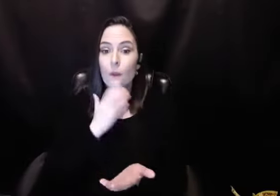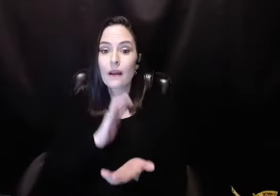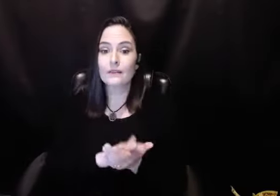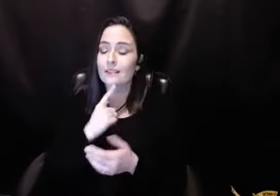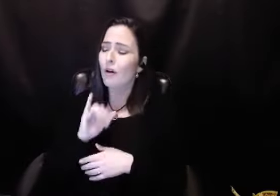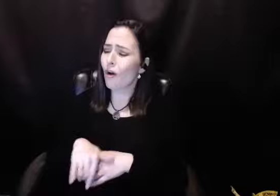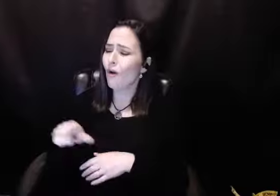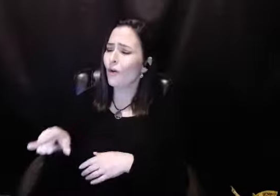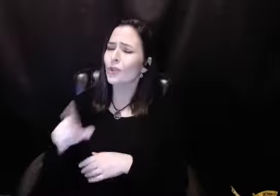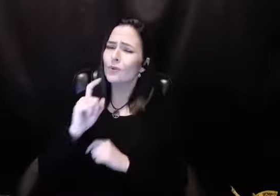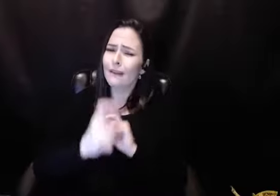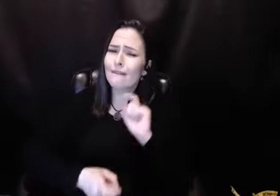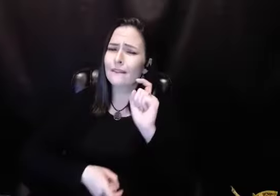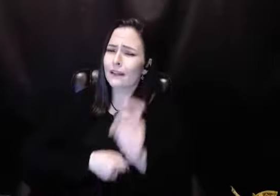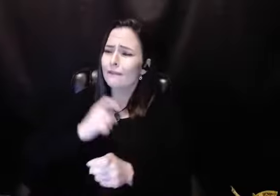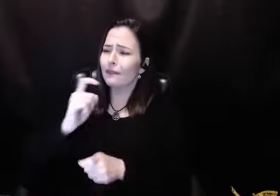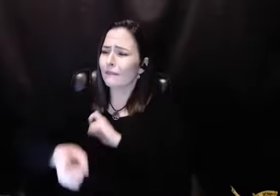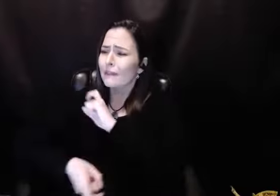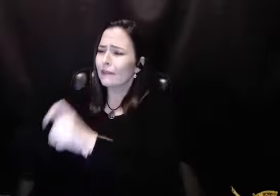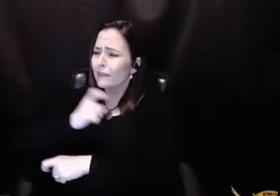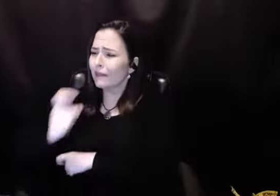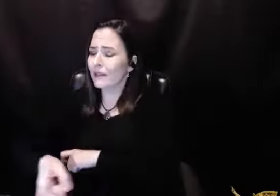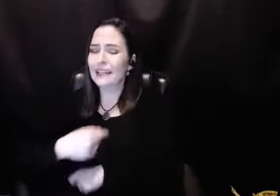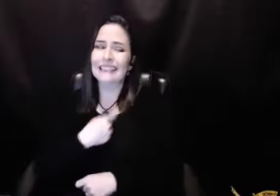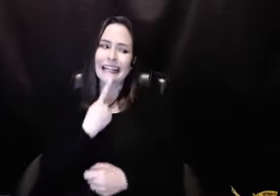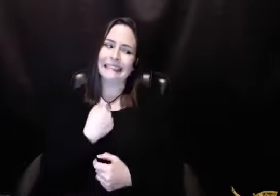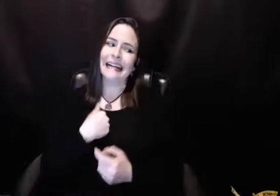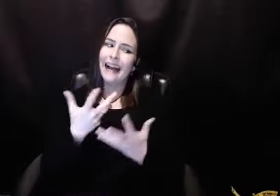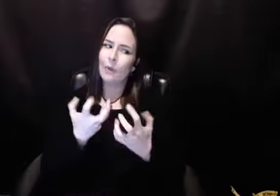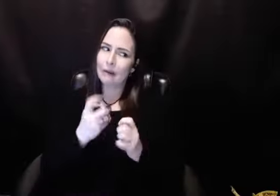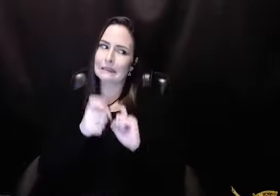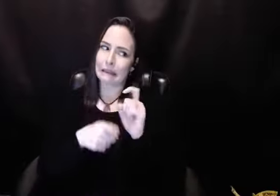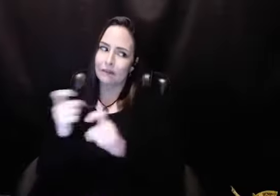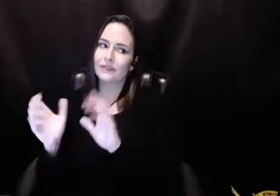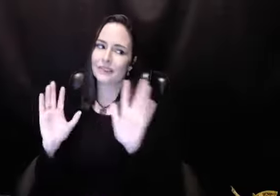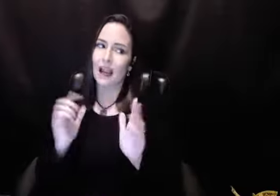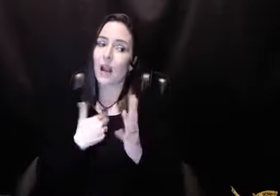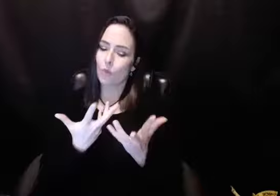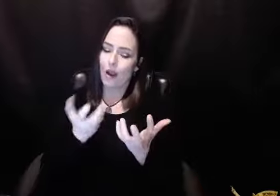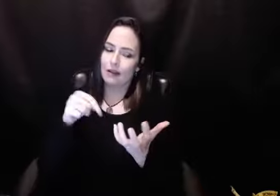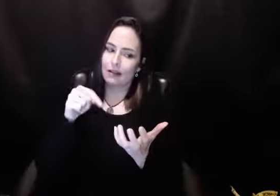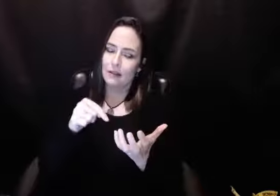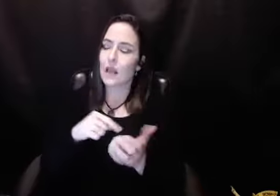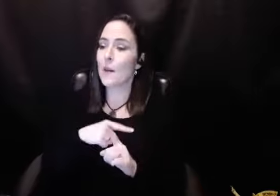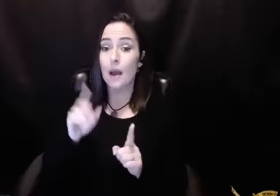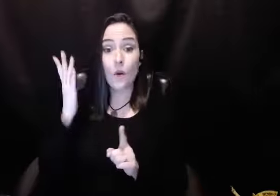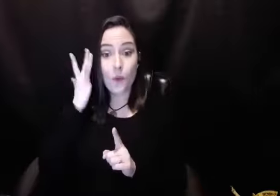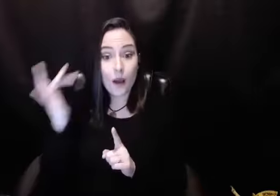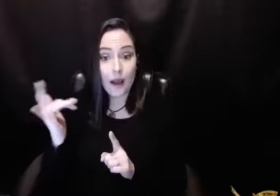And I've never forgotten that. And frequently my wife will say, you're so generous. And will continue to be. I want to be. And that